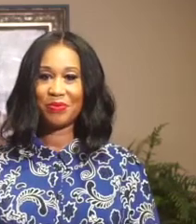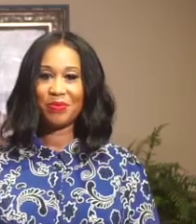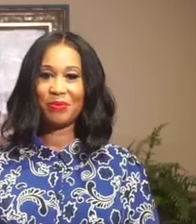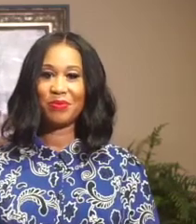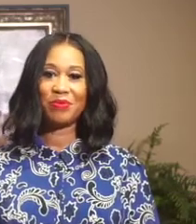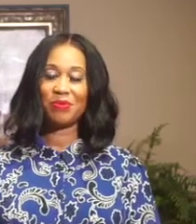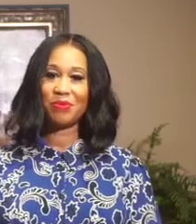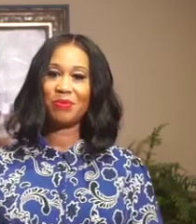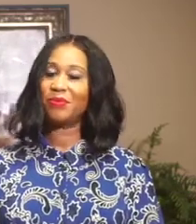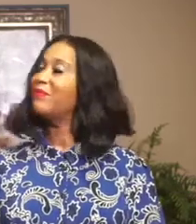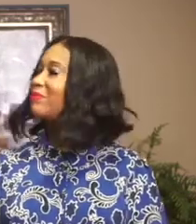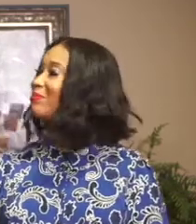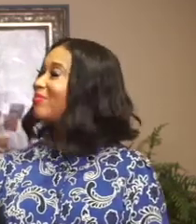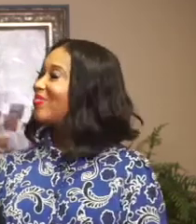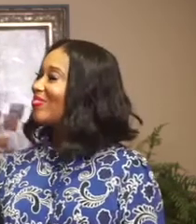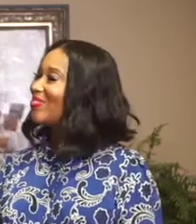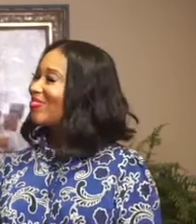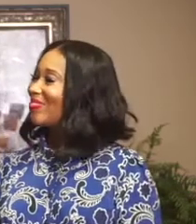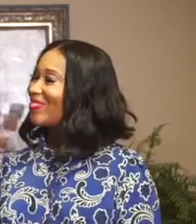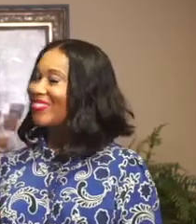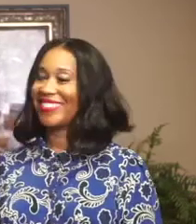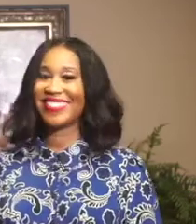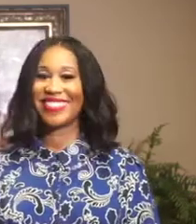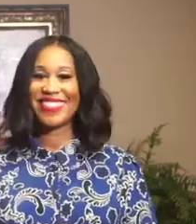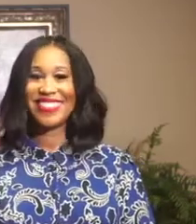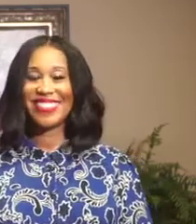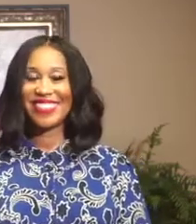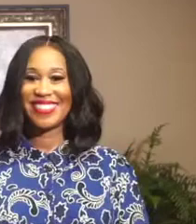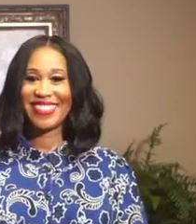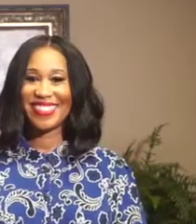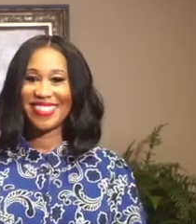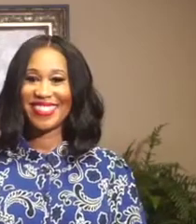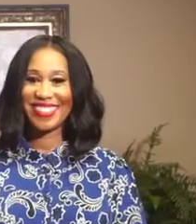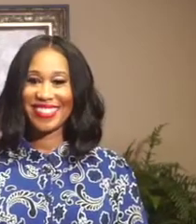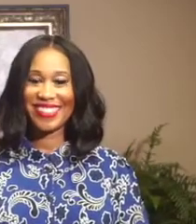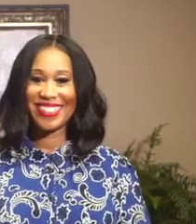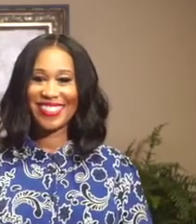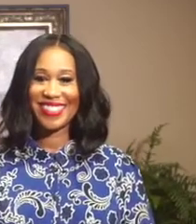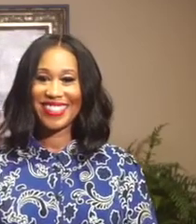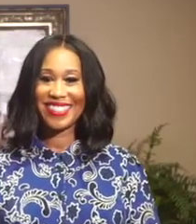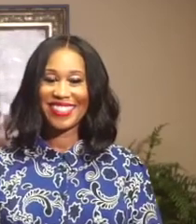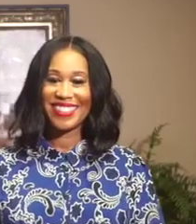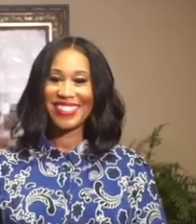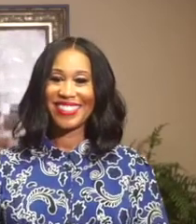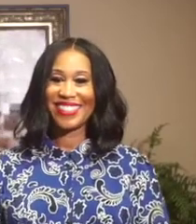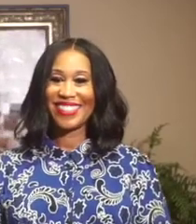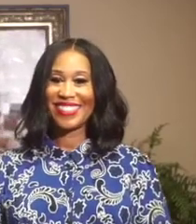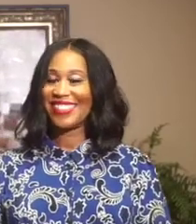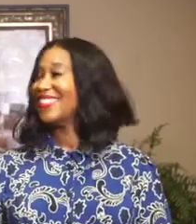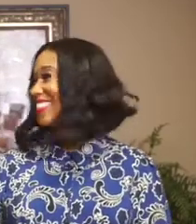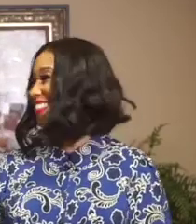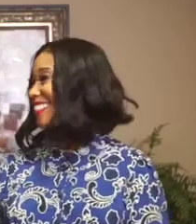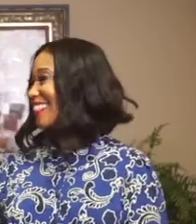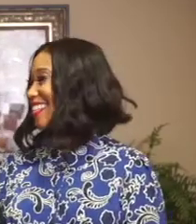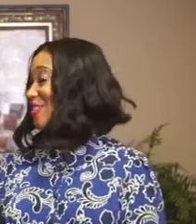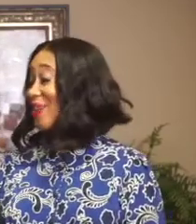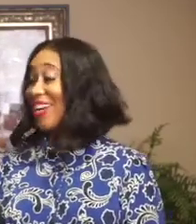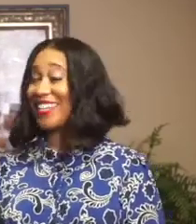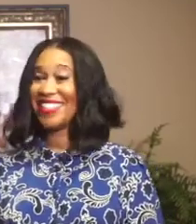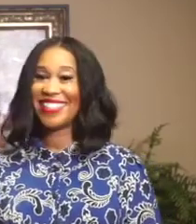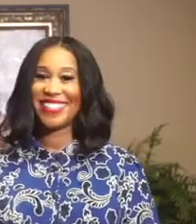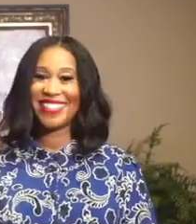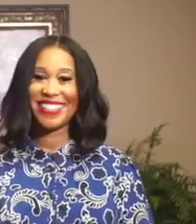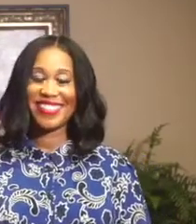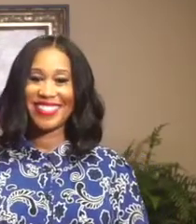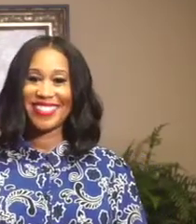here. Same change channel, same change space. Change happens here. That's